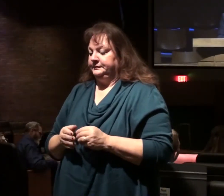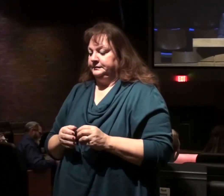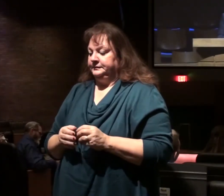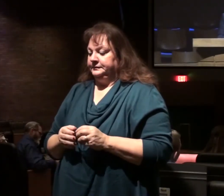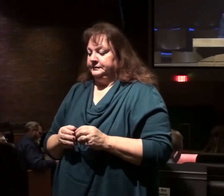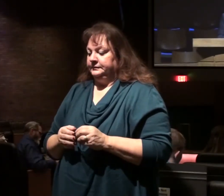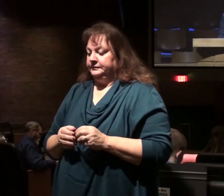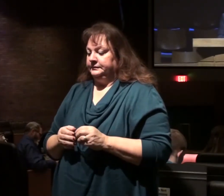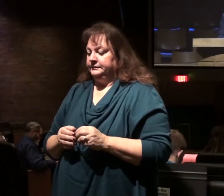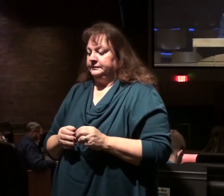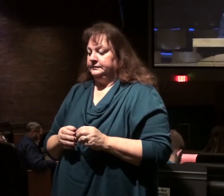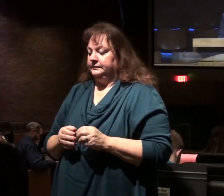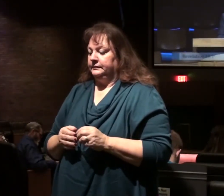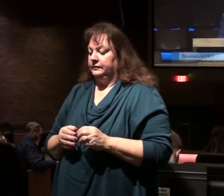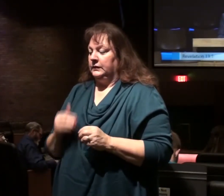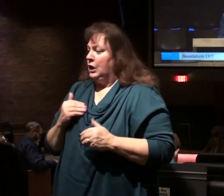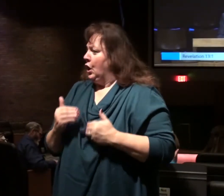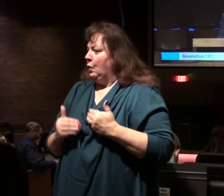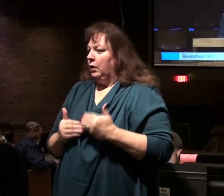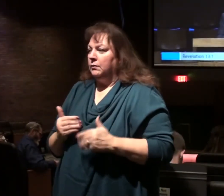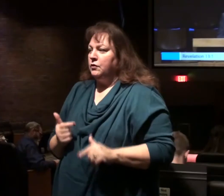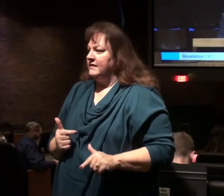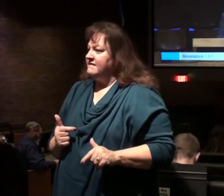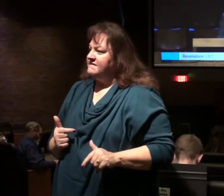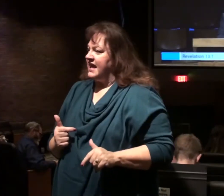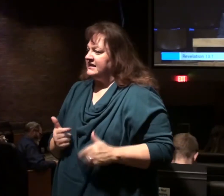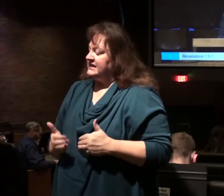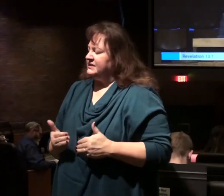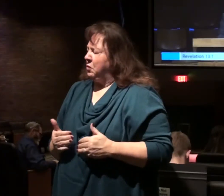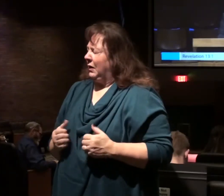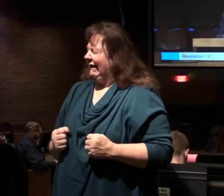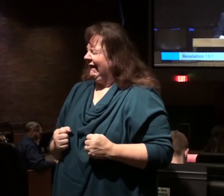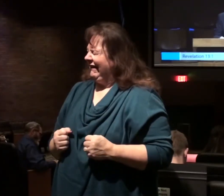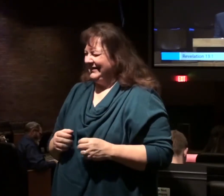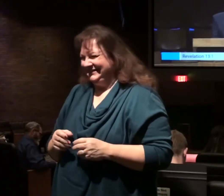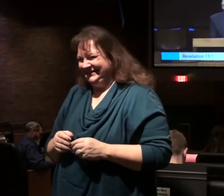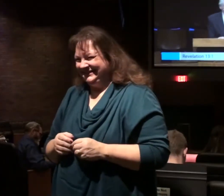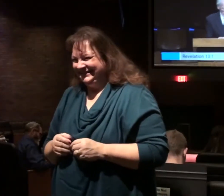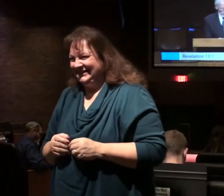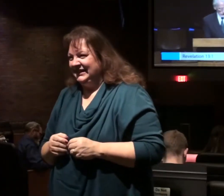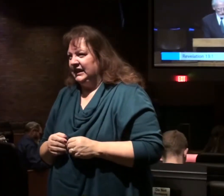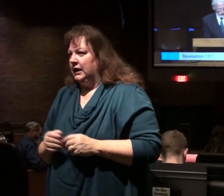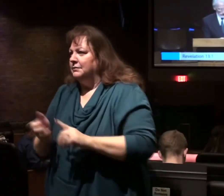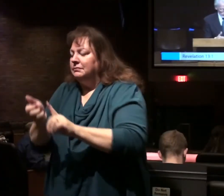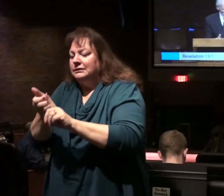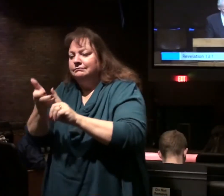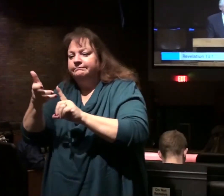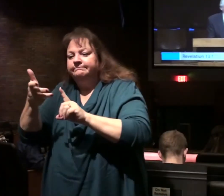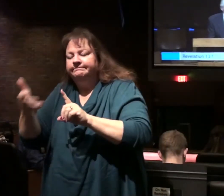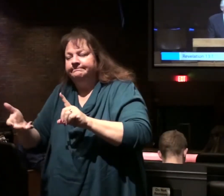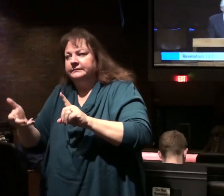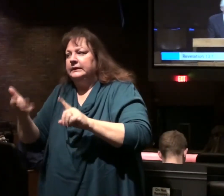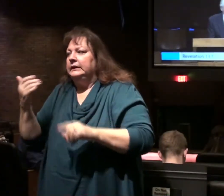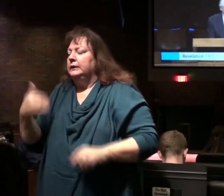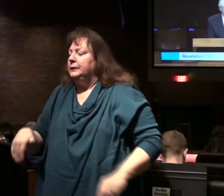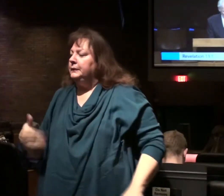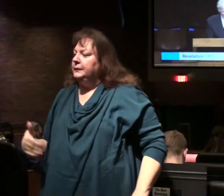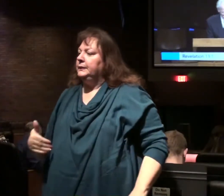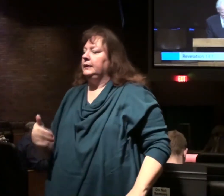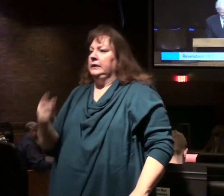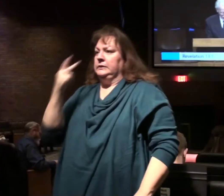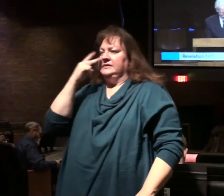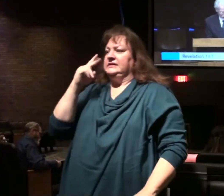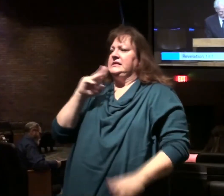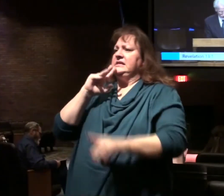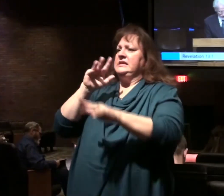We're really moving in the book of Revelation this morning. But so much of this, now we start out and see a